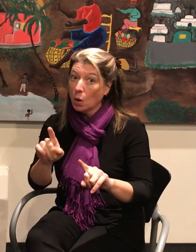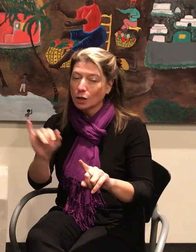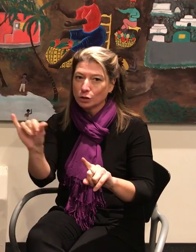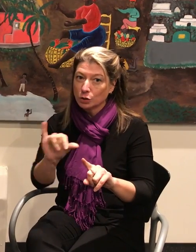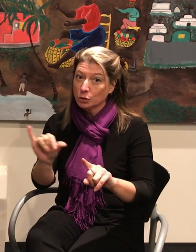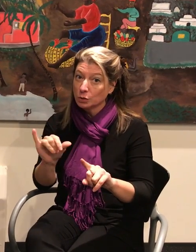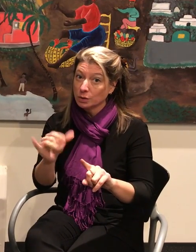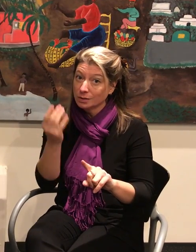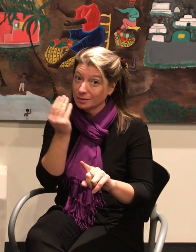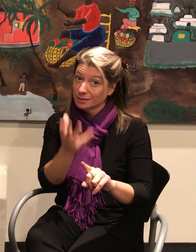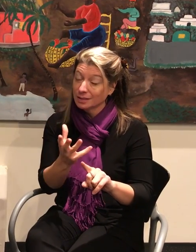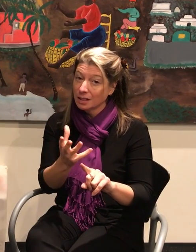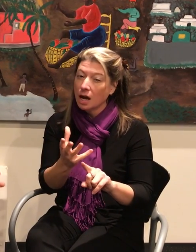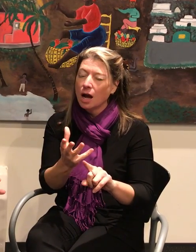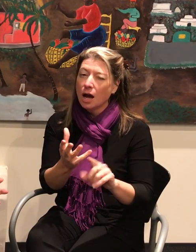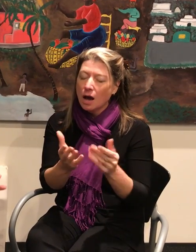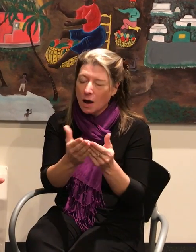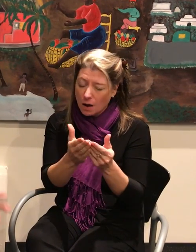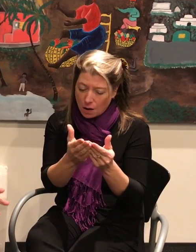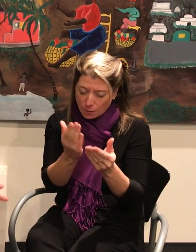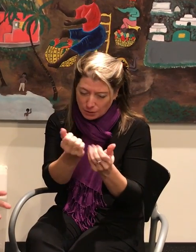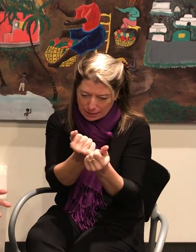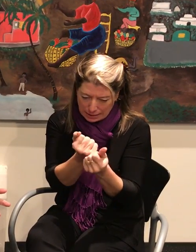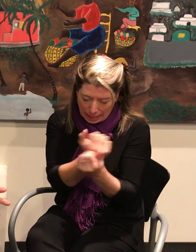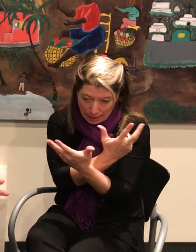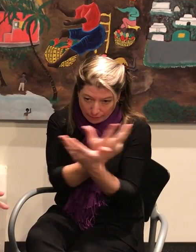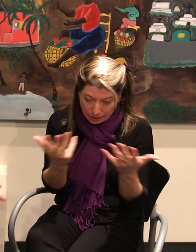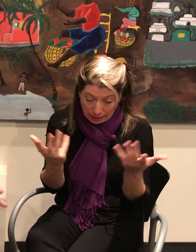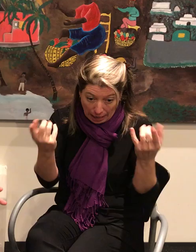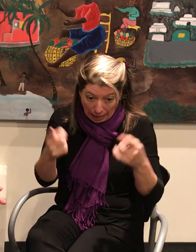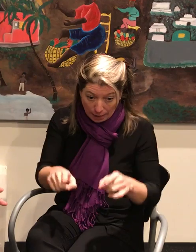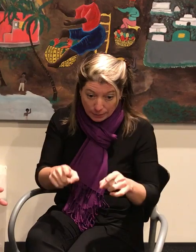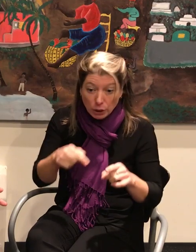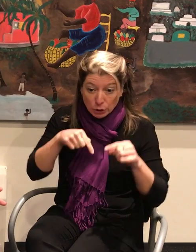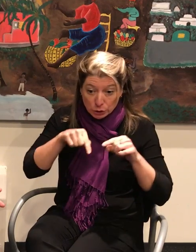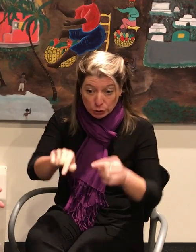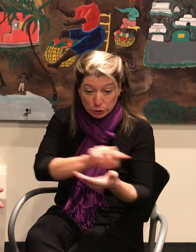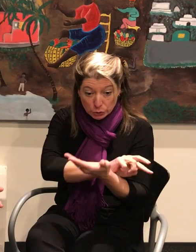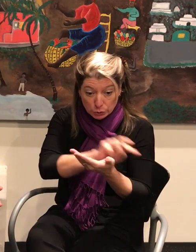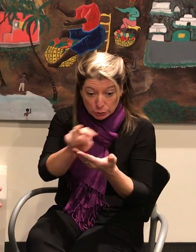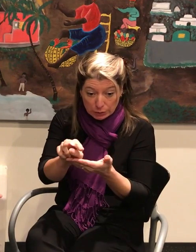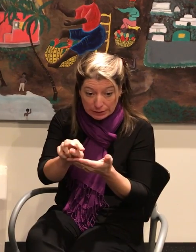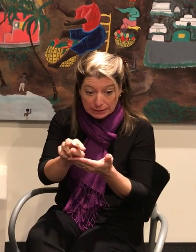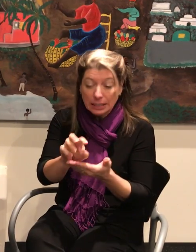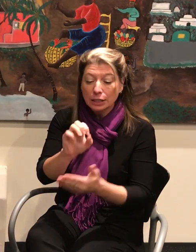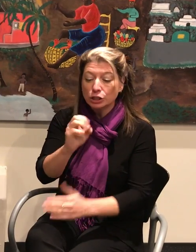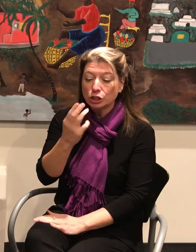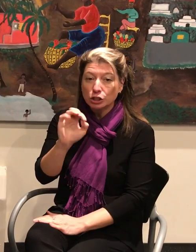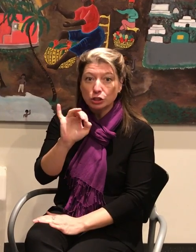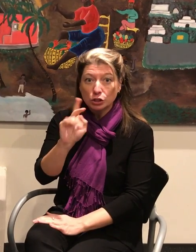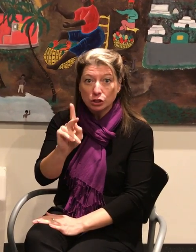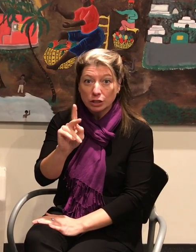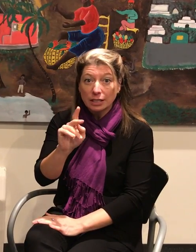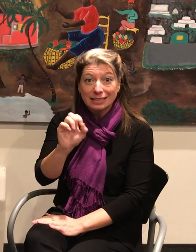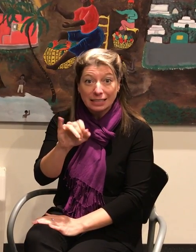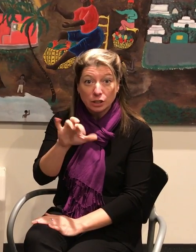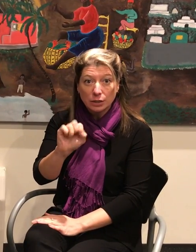almost all of the things that are happening at the chinook series are ASL interpreted so